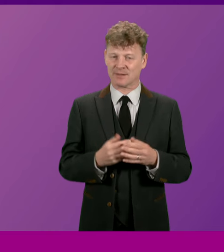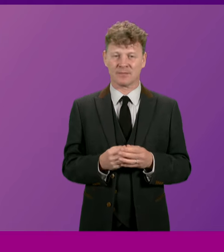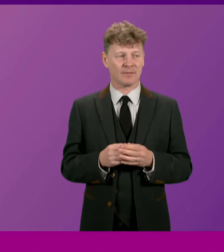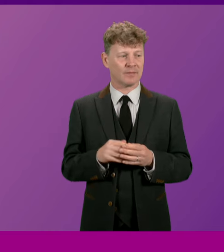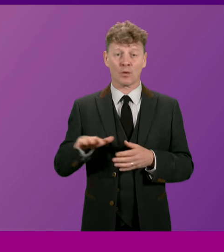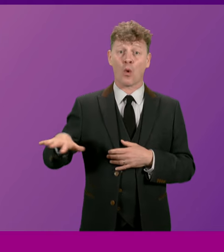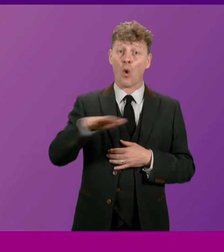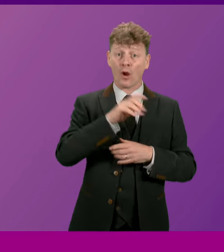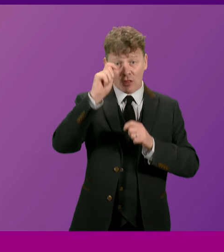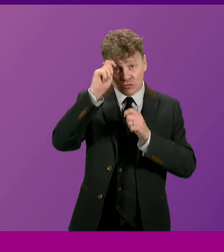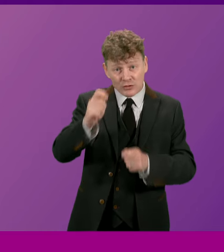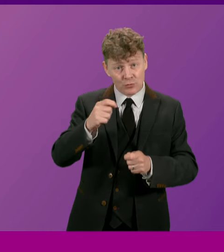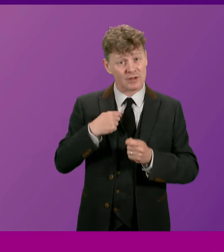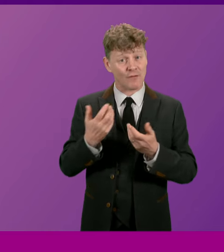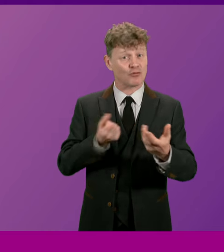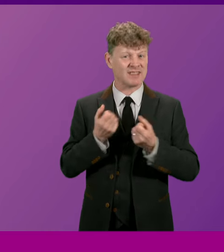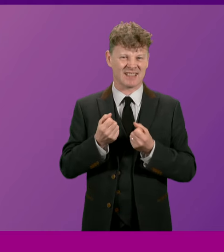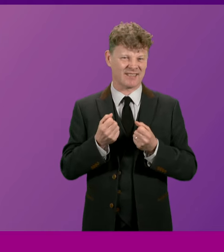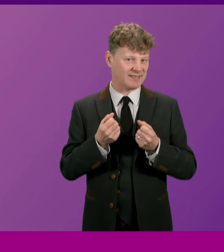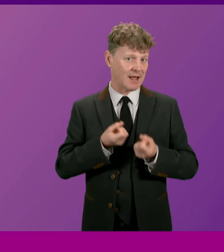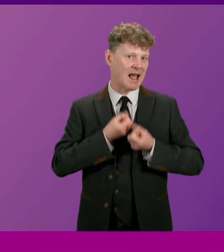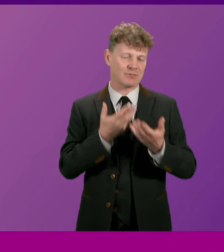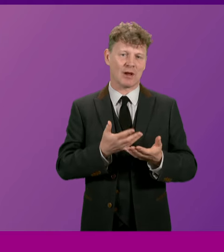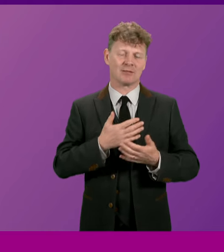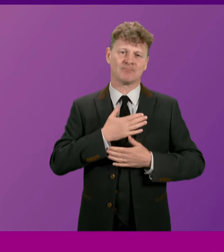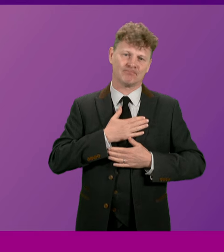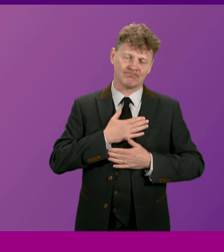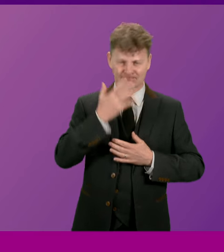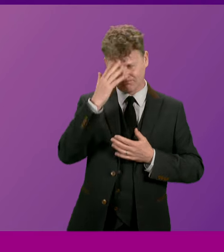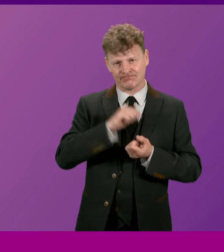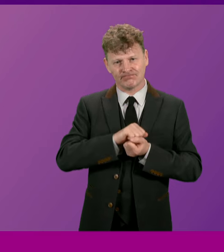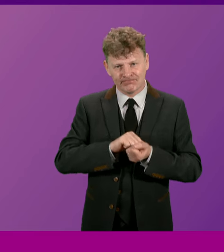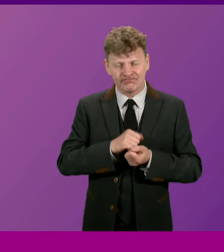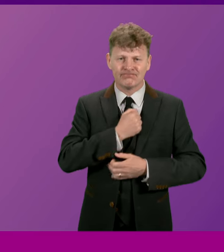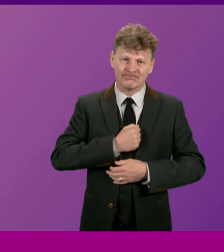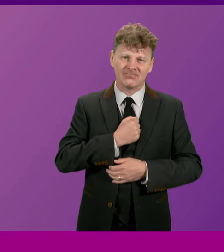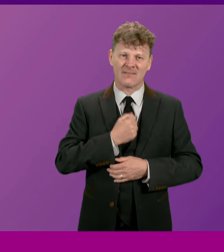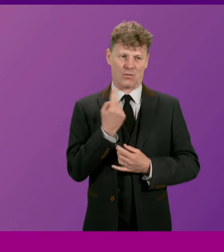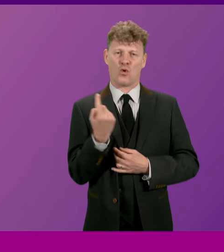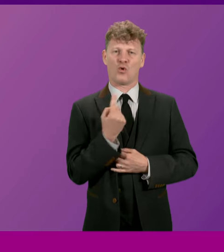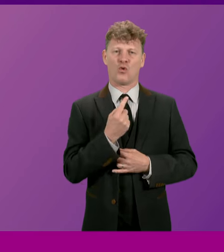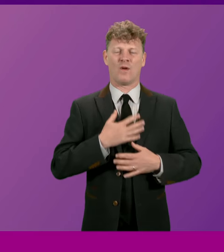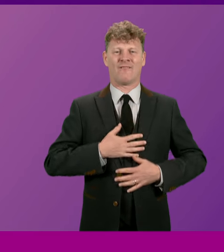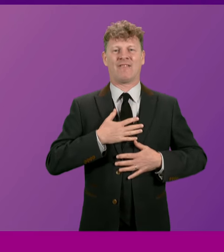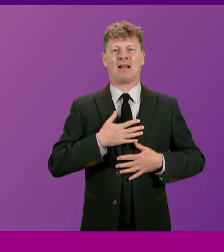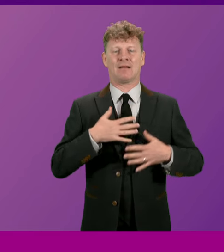tributes that I have received express sincere condolences to those who feel the loss of Alex Salmond most keenly